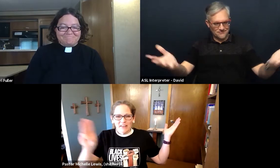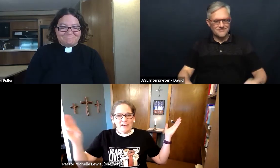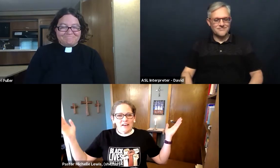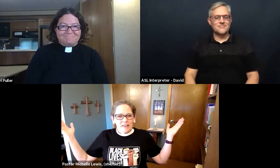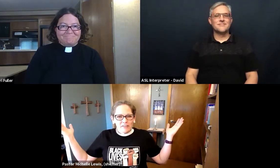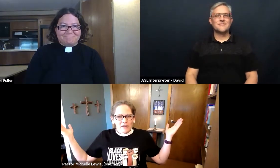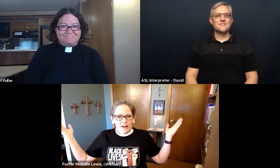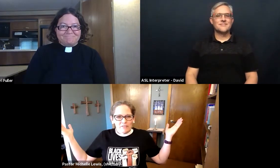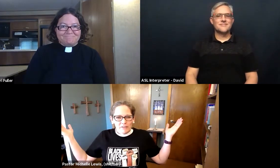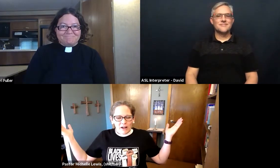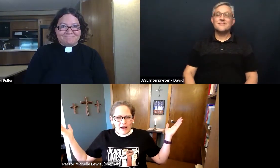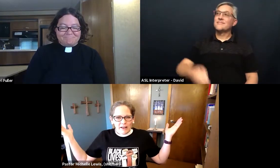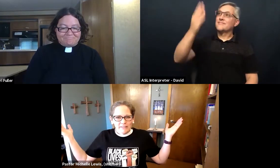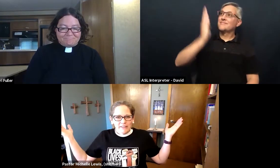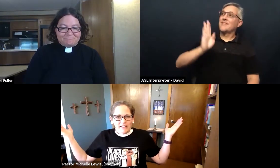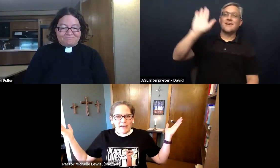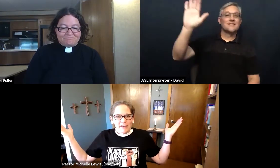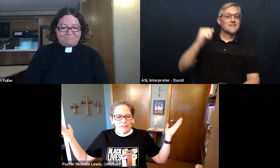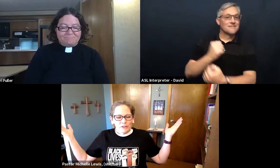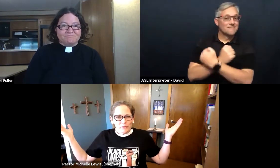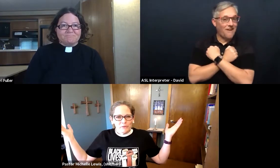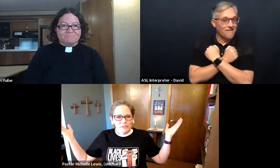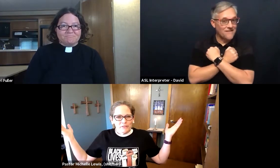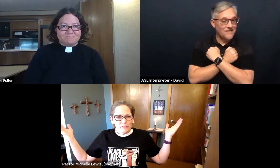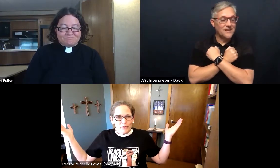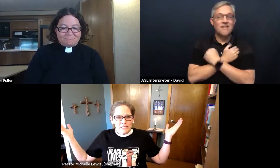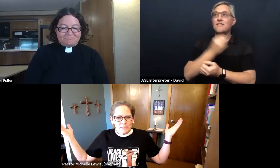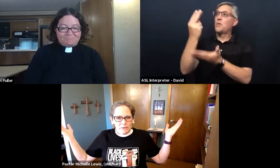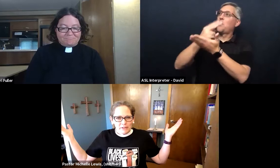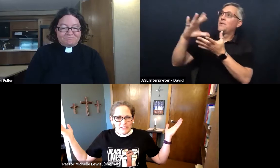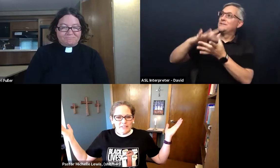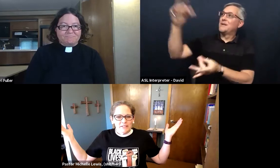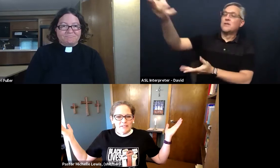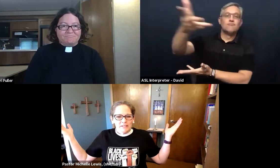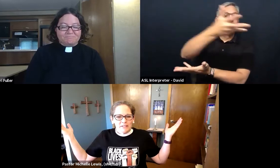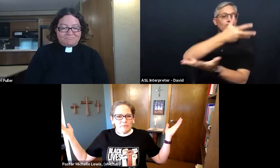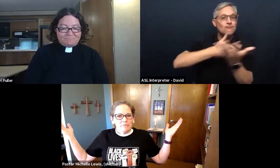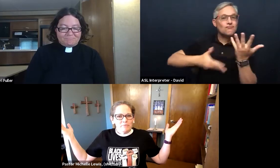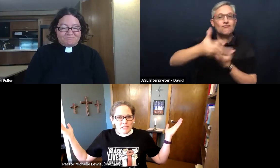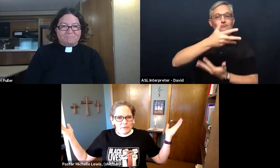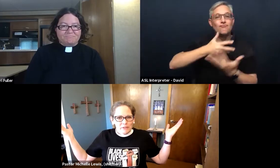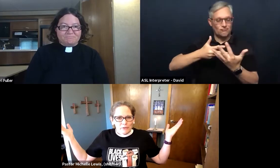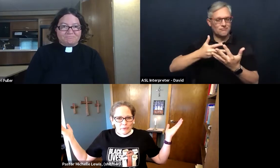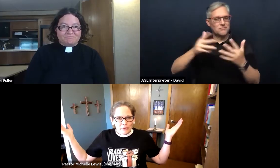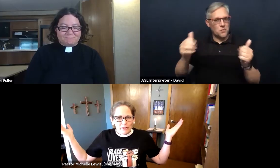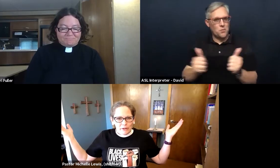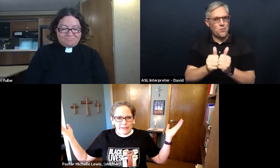The love of God and the communion of the Holy Spirit be with you always.